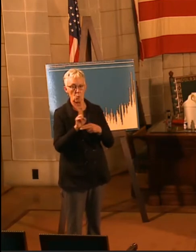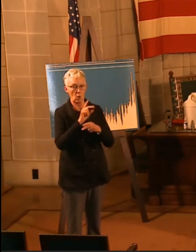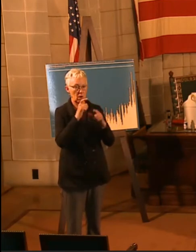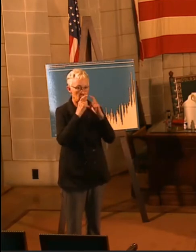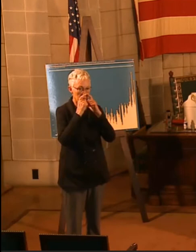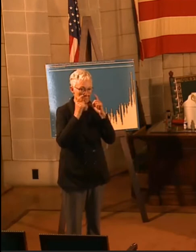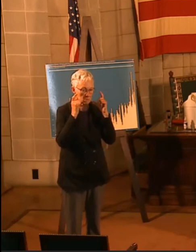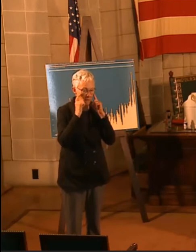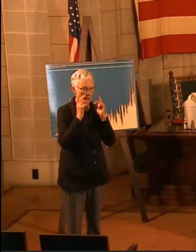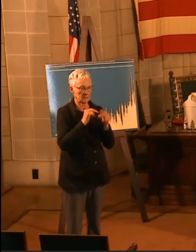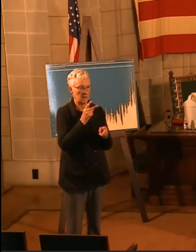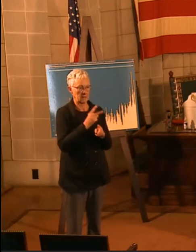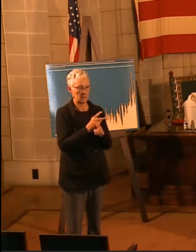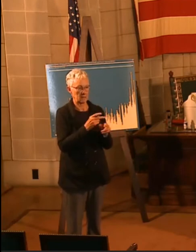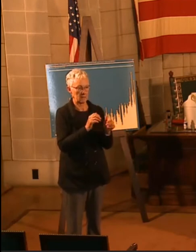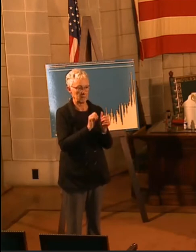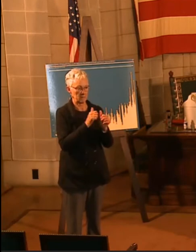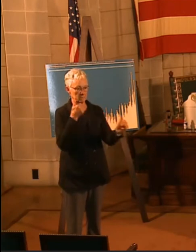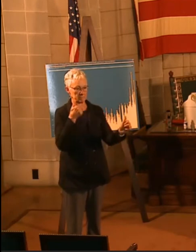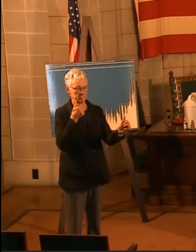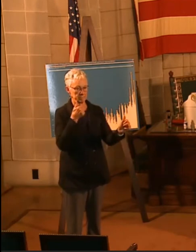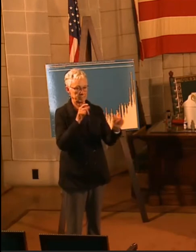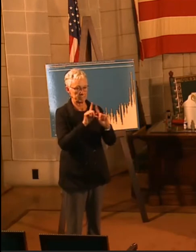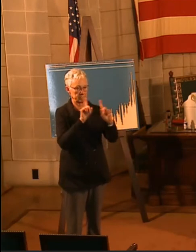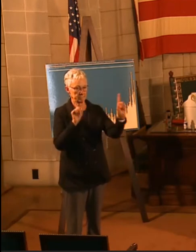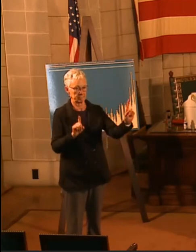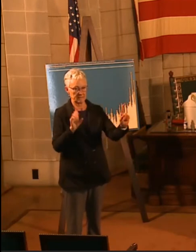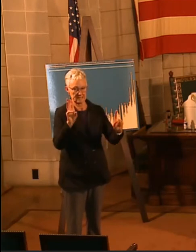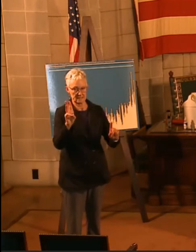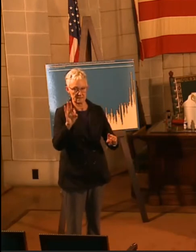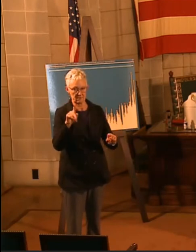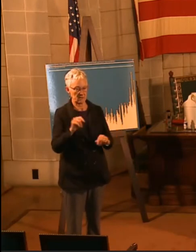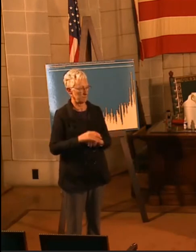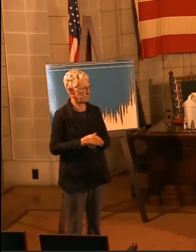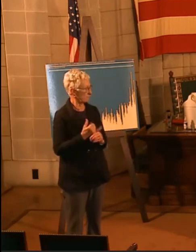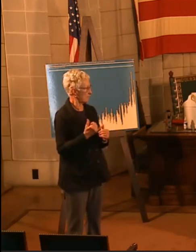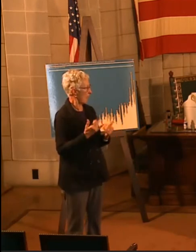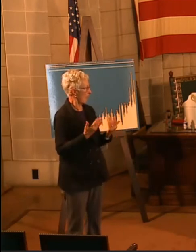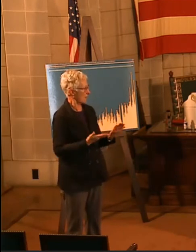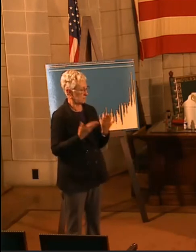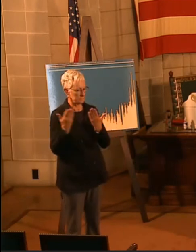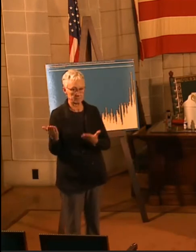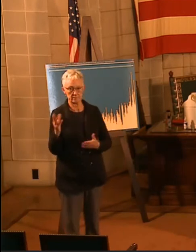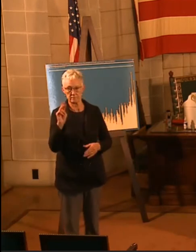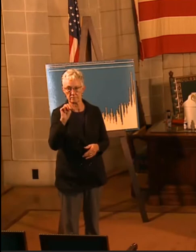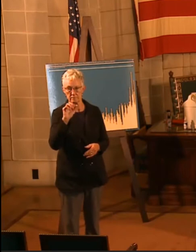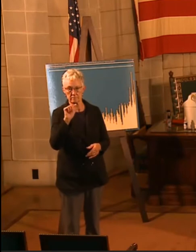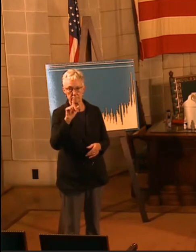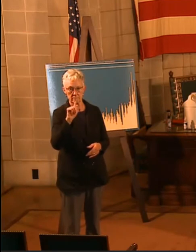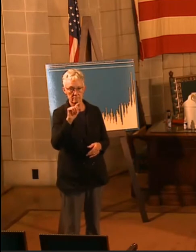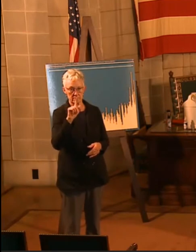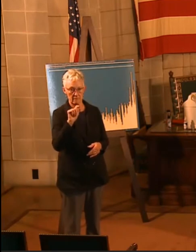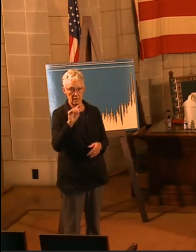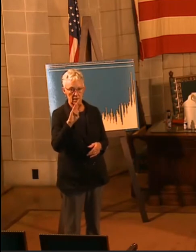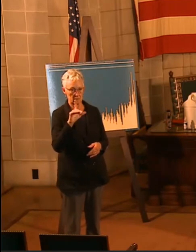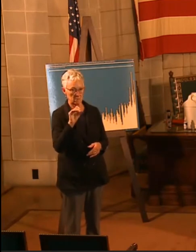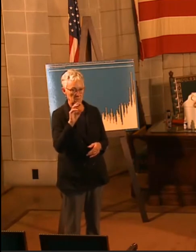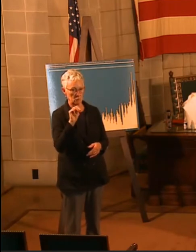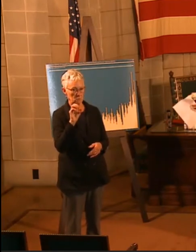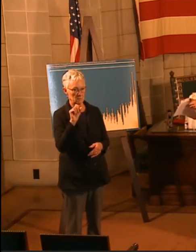everywhere you go. Thank you. And I would like to turn this over to Matt Bloomstead for a Department of Education update.